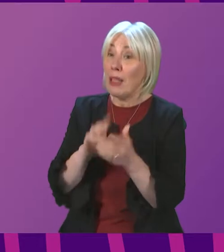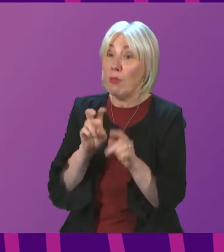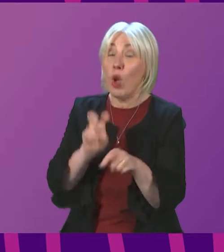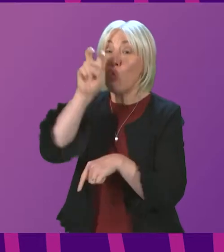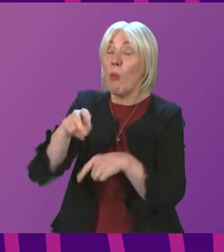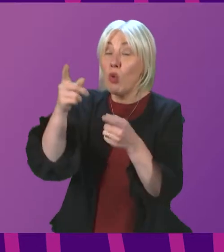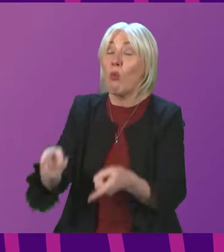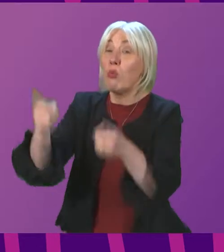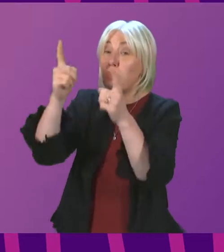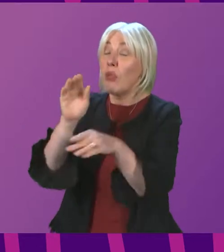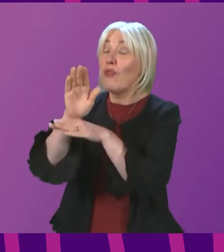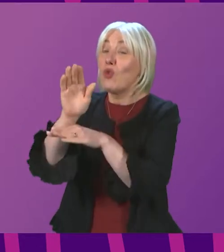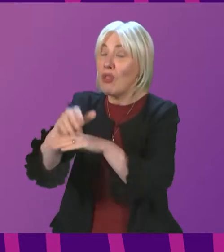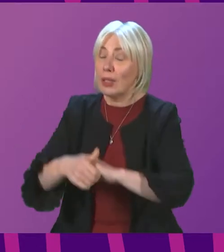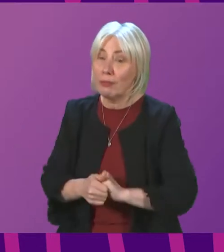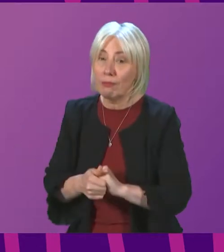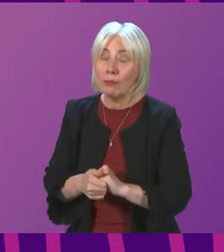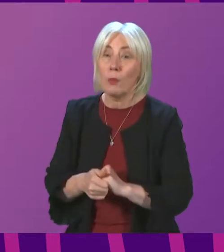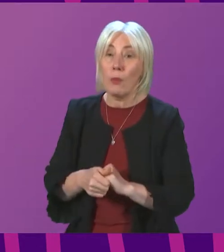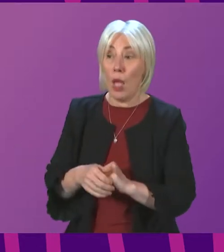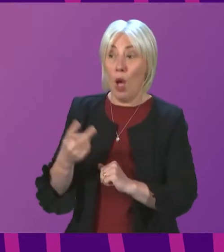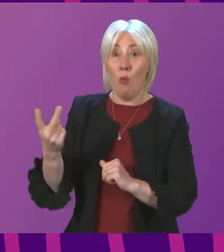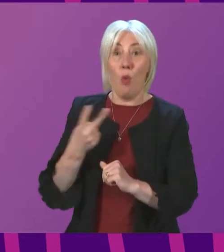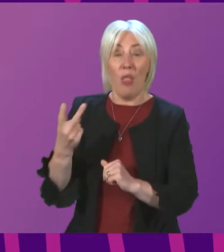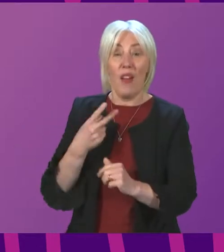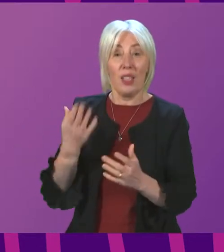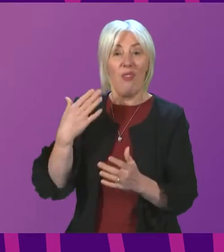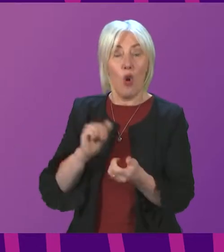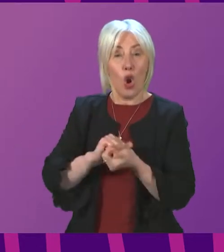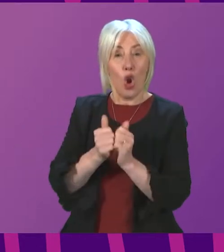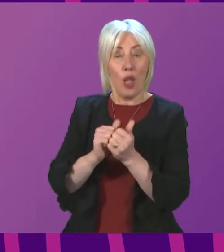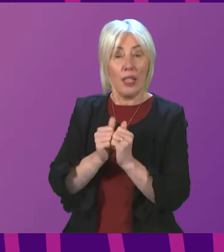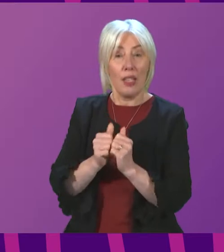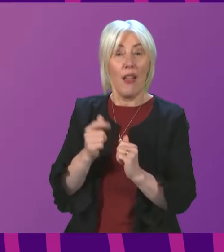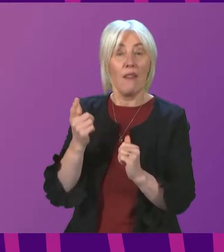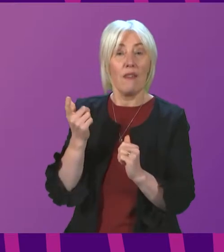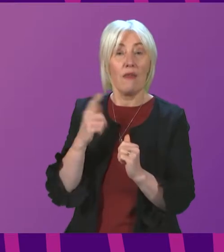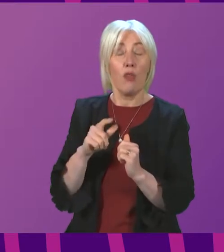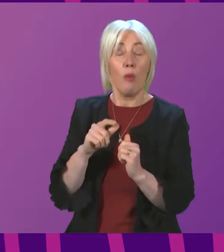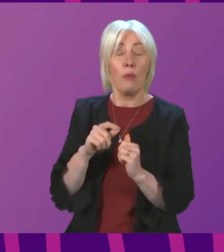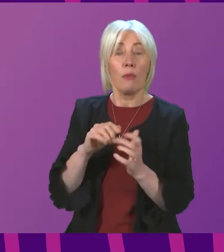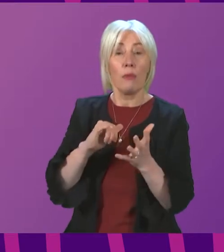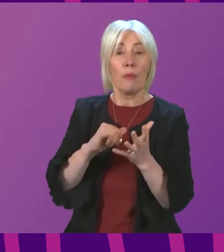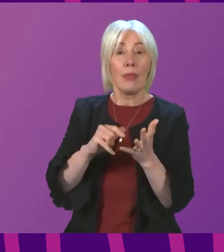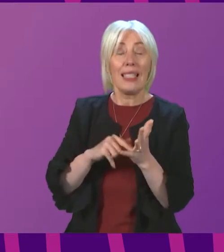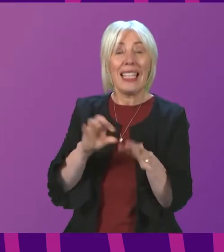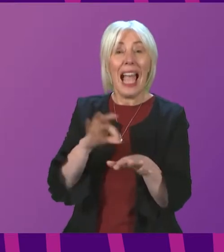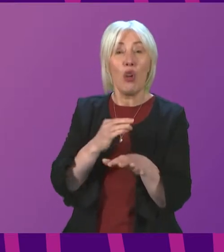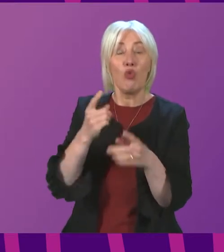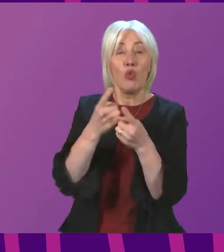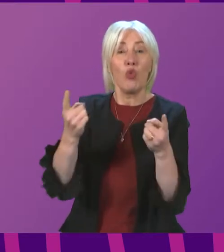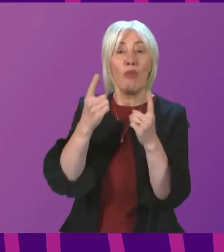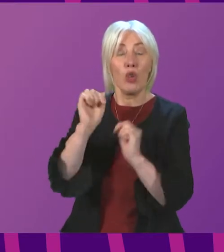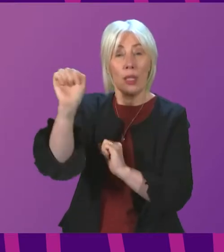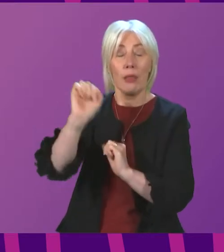both went to Madras College. That's something that people don't know about us. We are both alumni of that Augusta St Andrews Institution. Sadly,